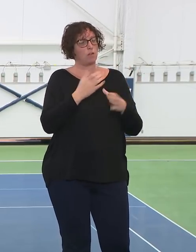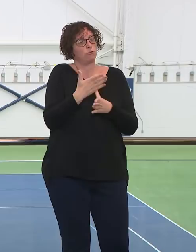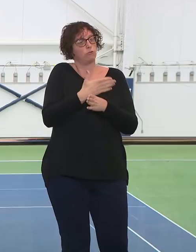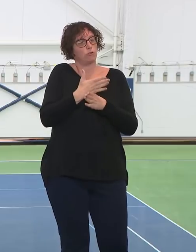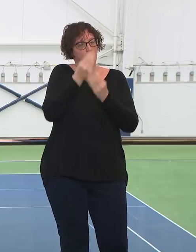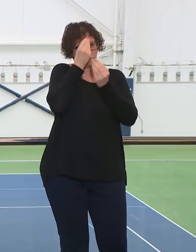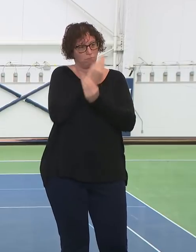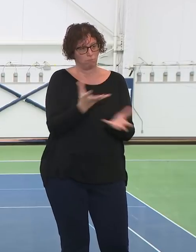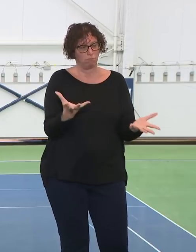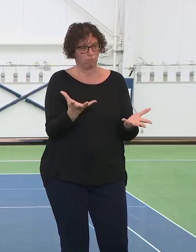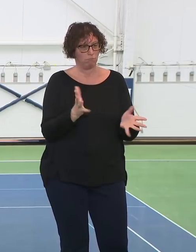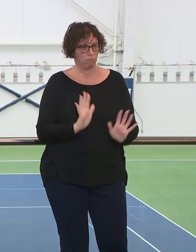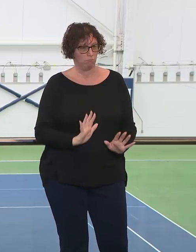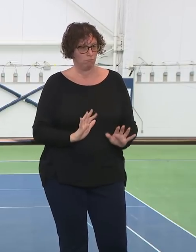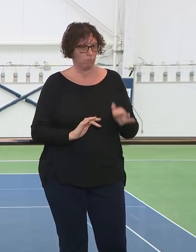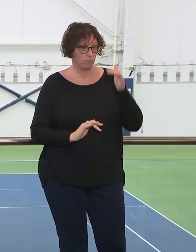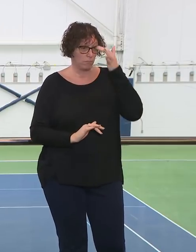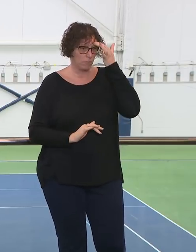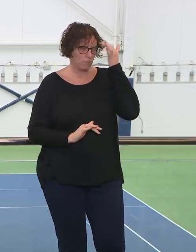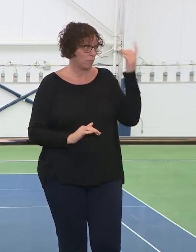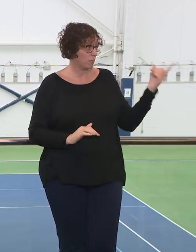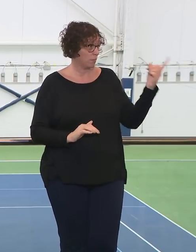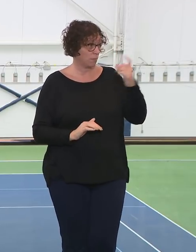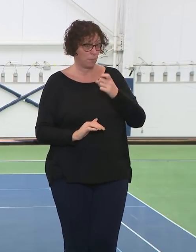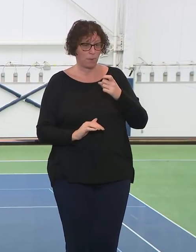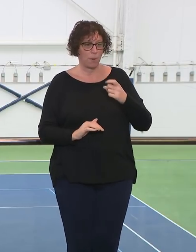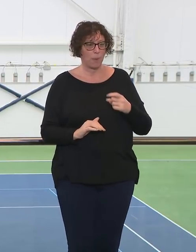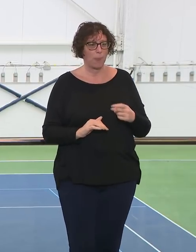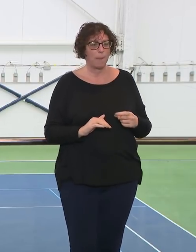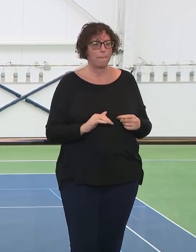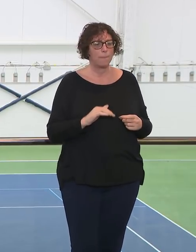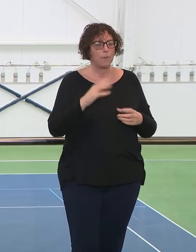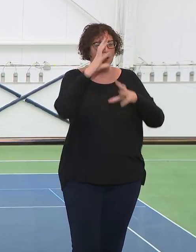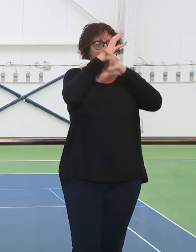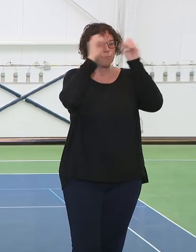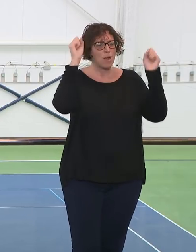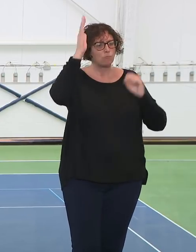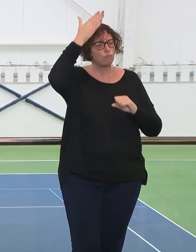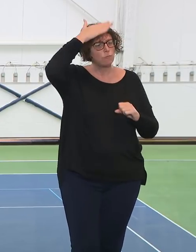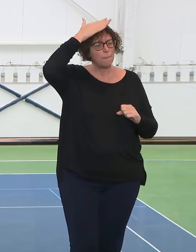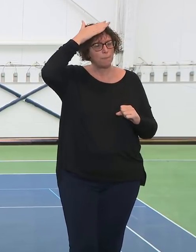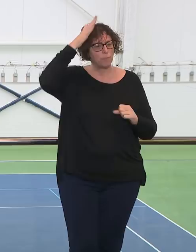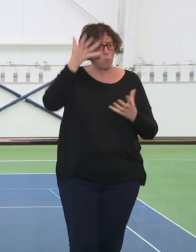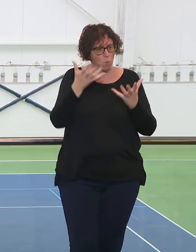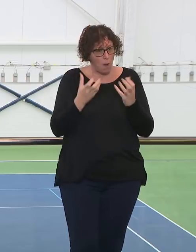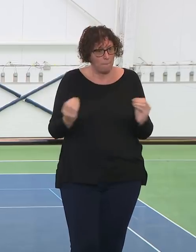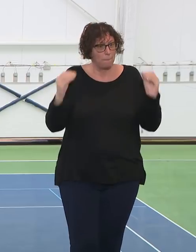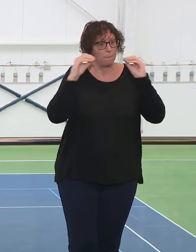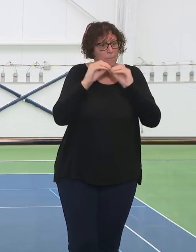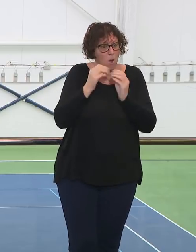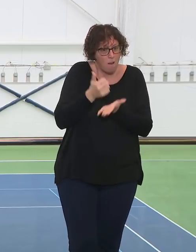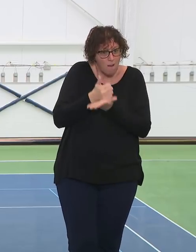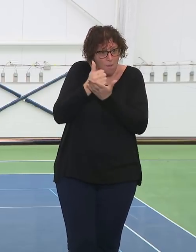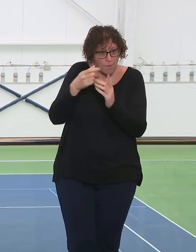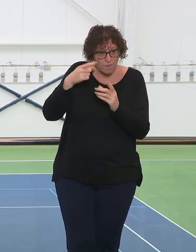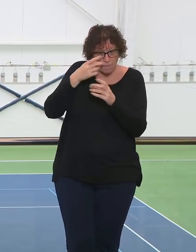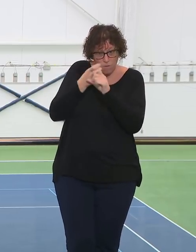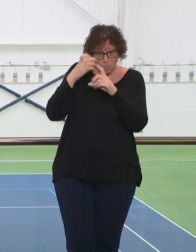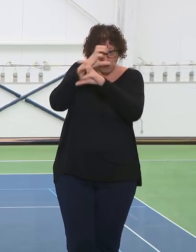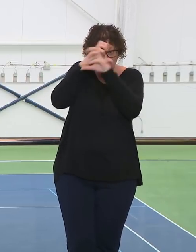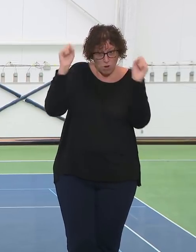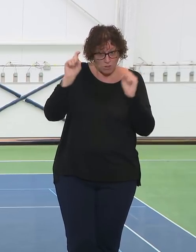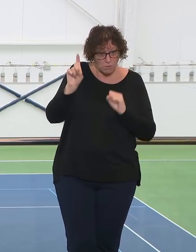to see anything more from President Trump? He's having his news conference later today. What do you want to hear from him about New York City and his news conference later?